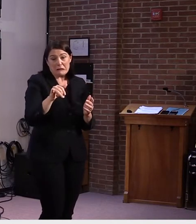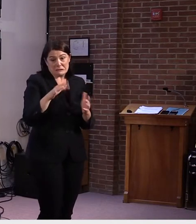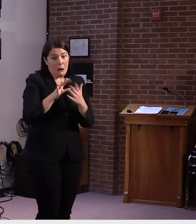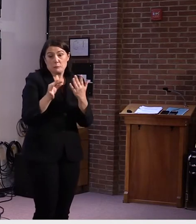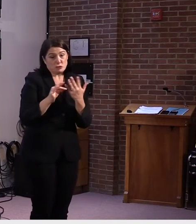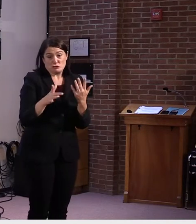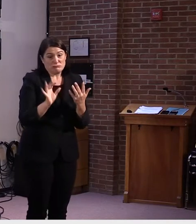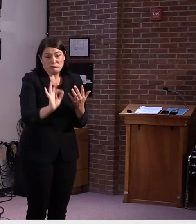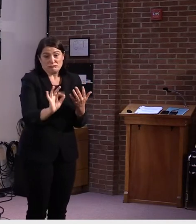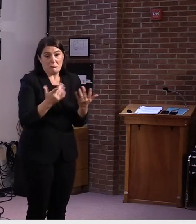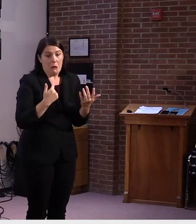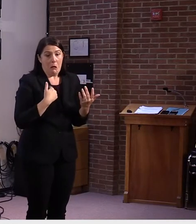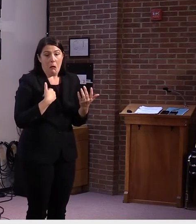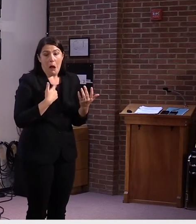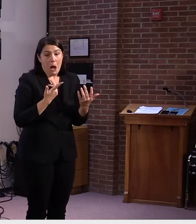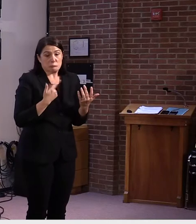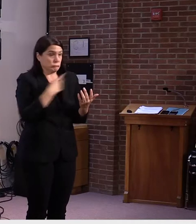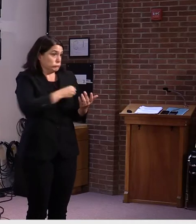rule out.